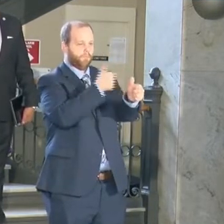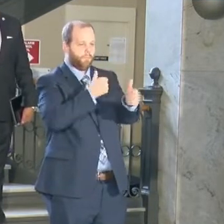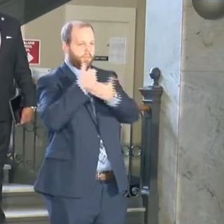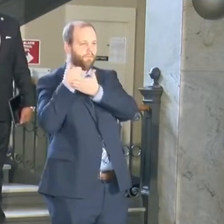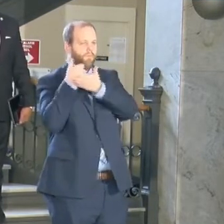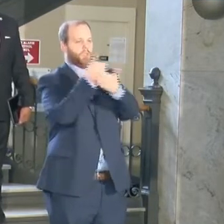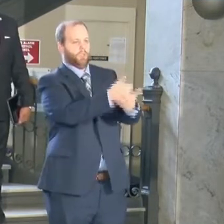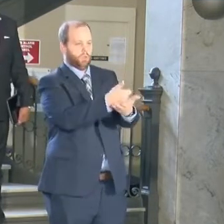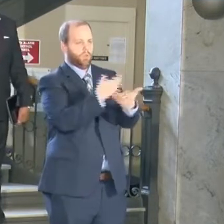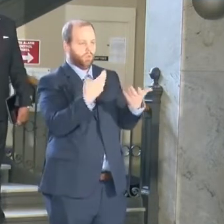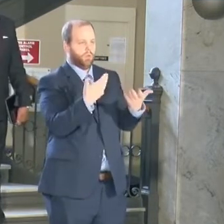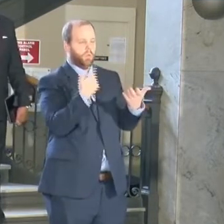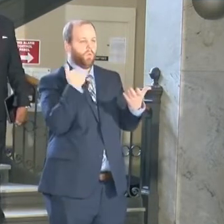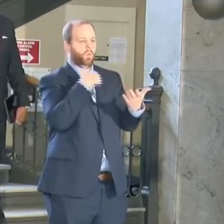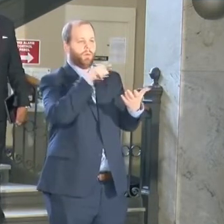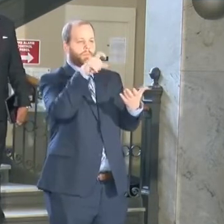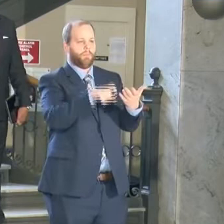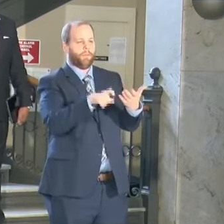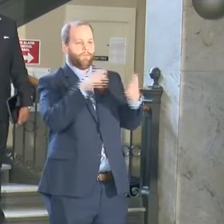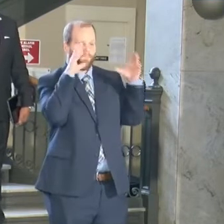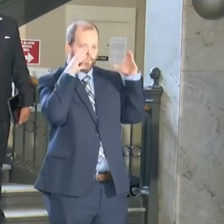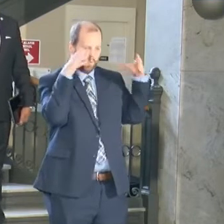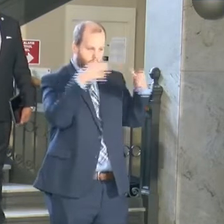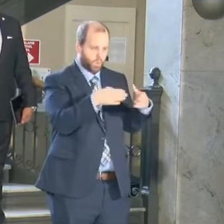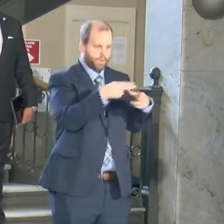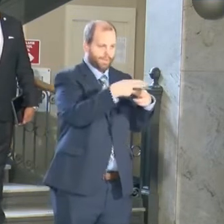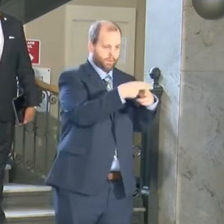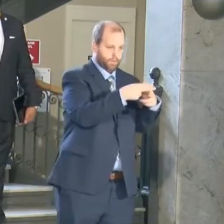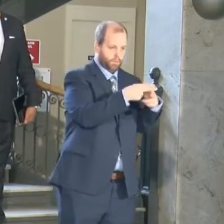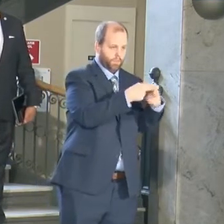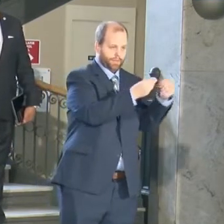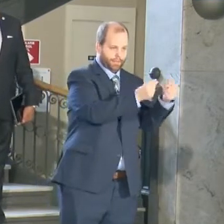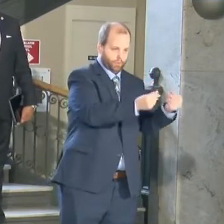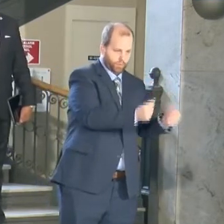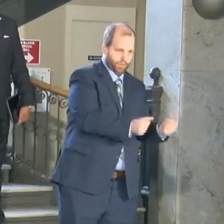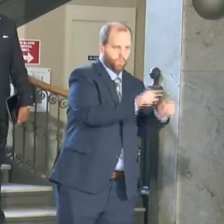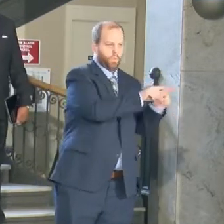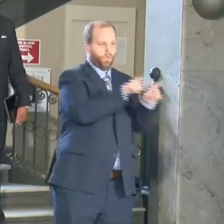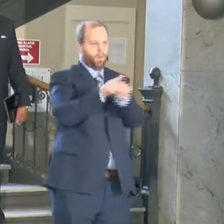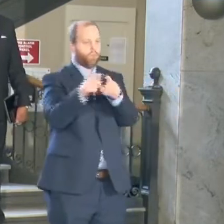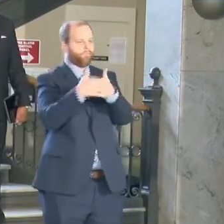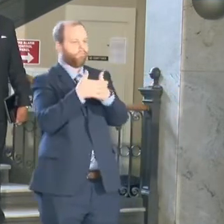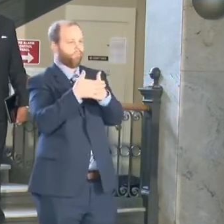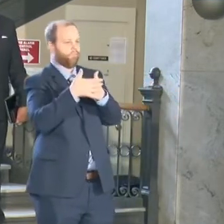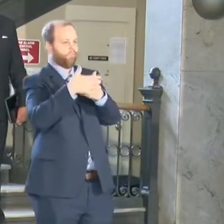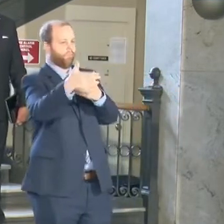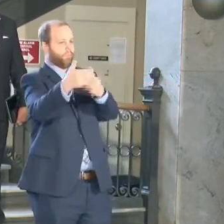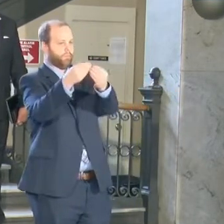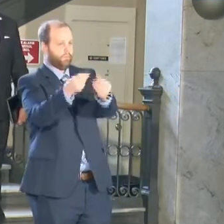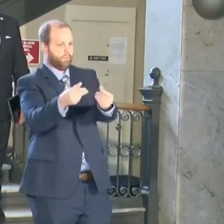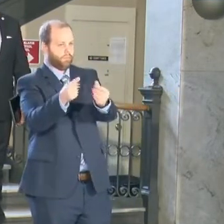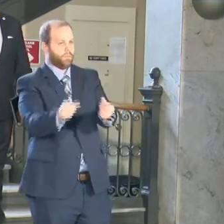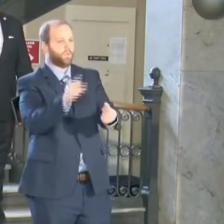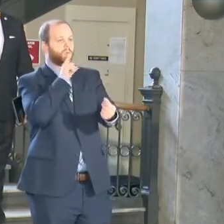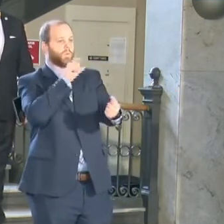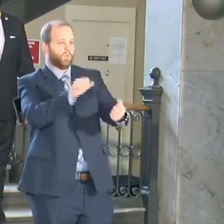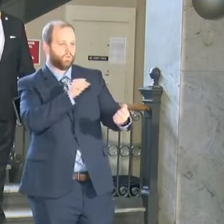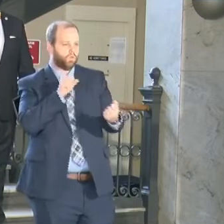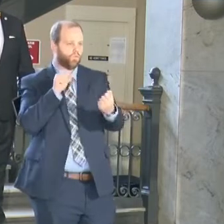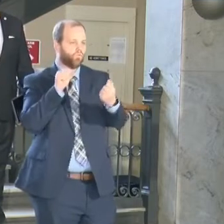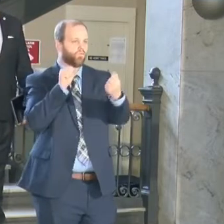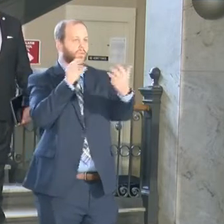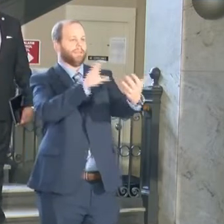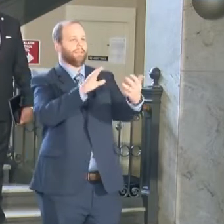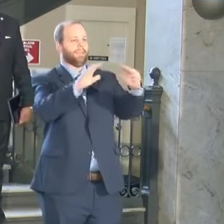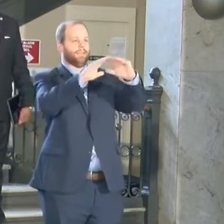we have to focus on both the short term as well as the long term to truly address systemic root causes.